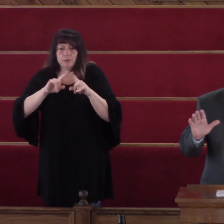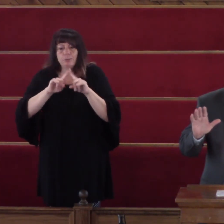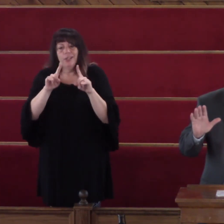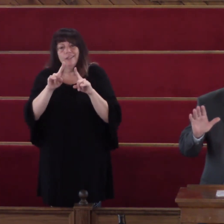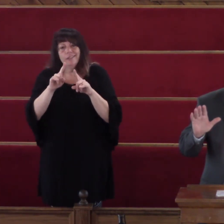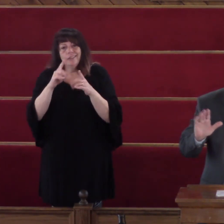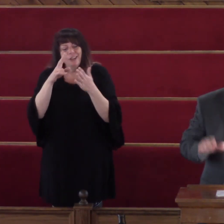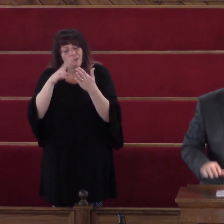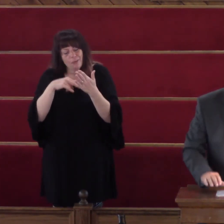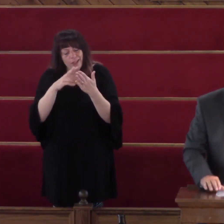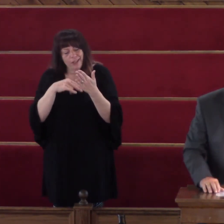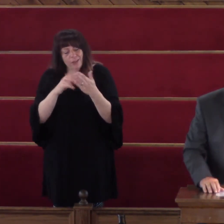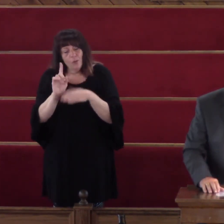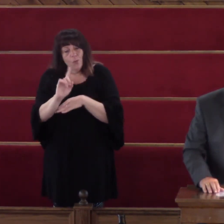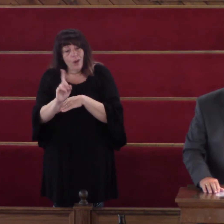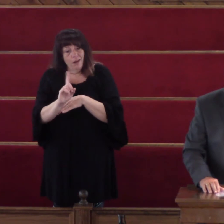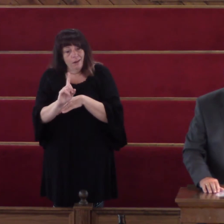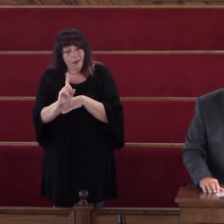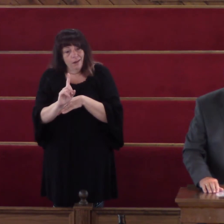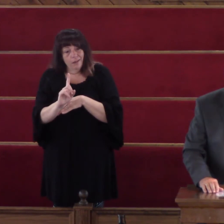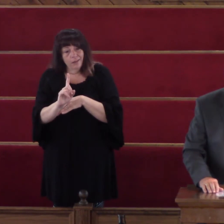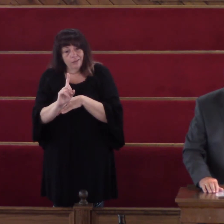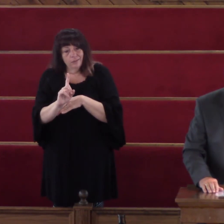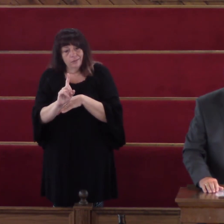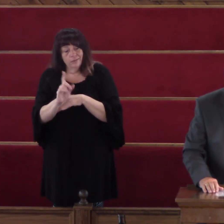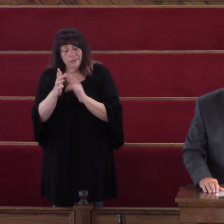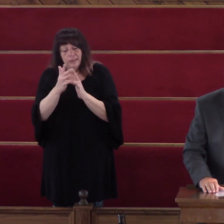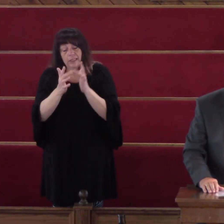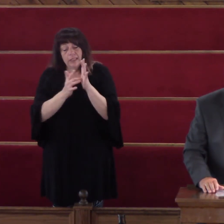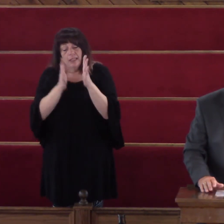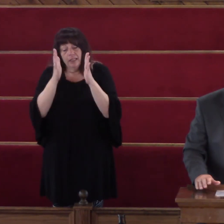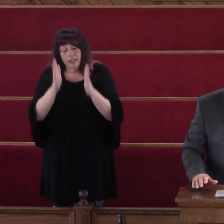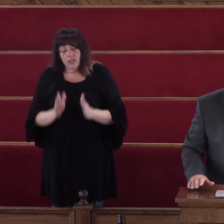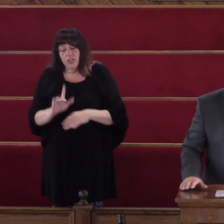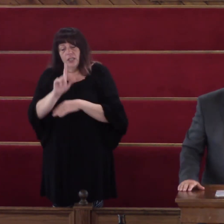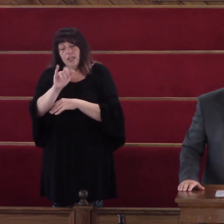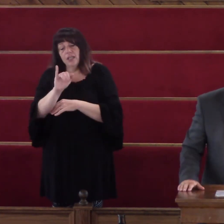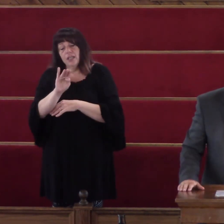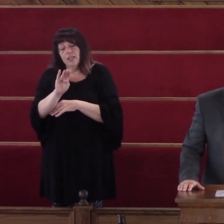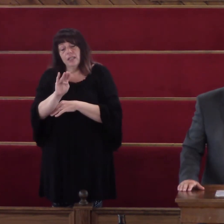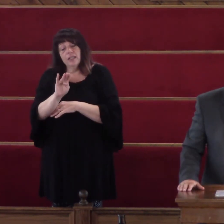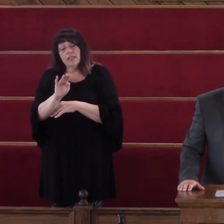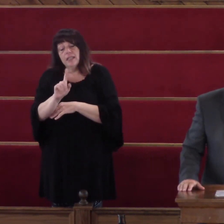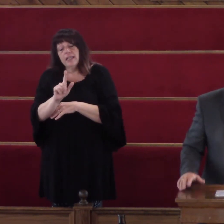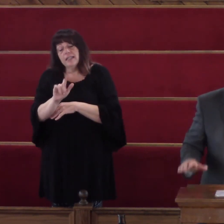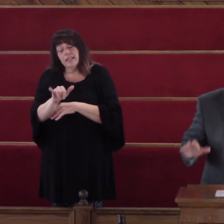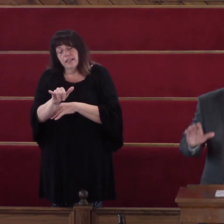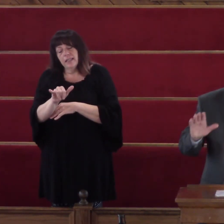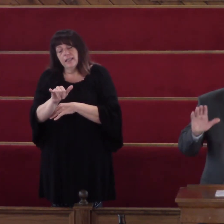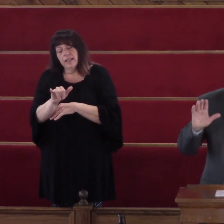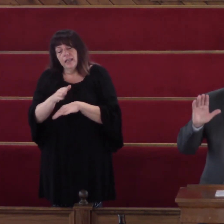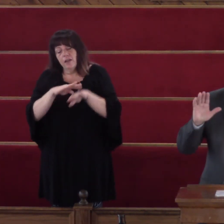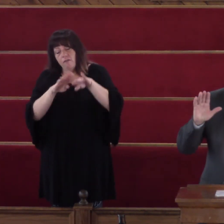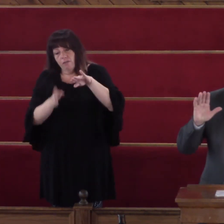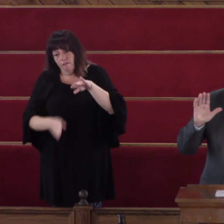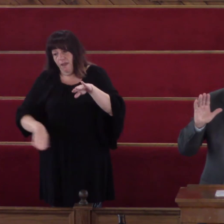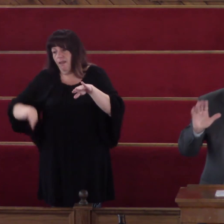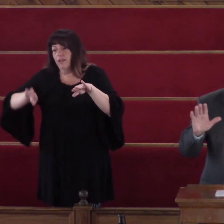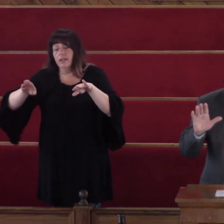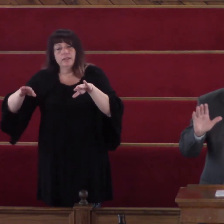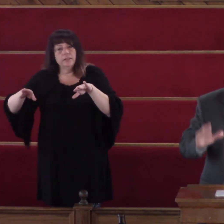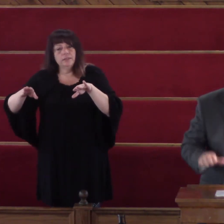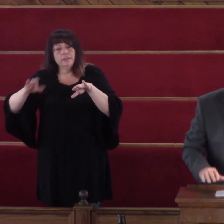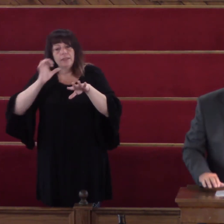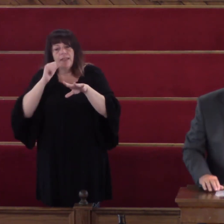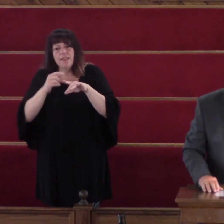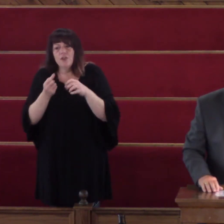And I looked I checked that lily Out one time I did some search On it and reading And there's such A variety And such a